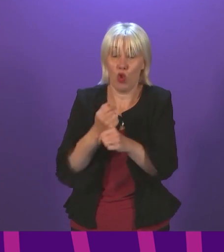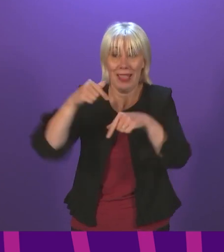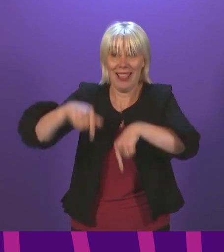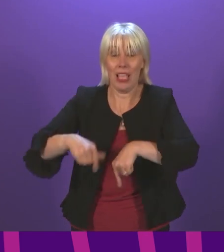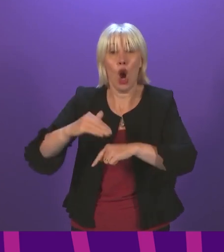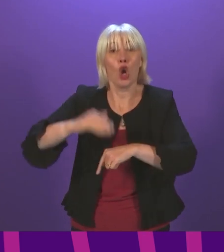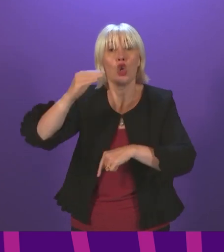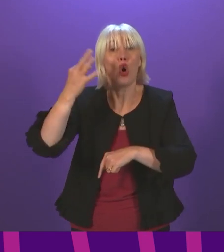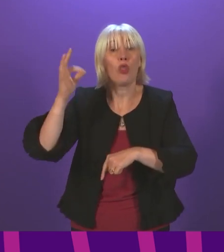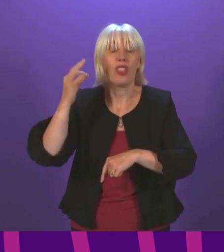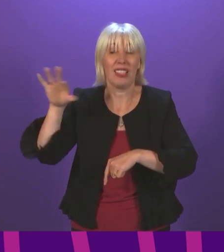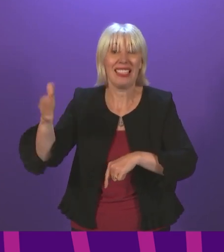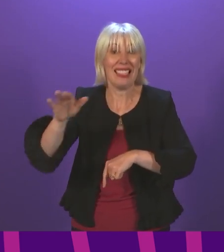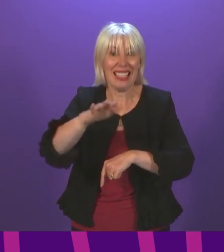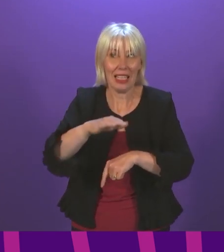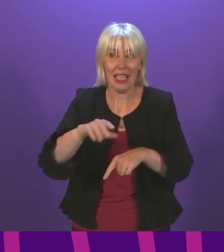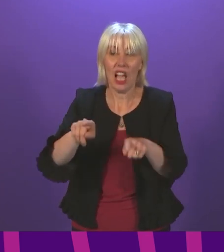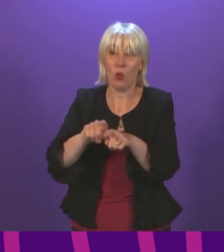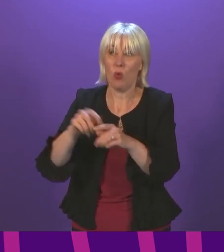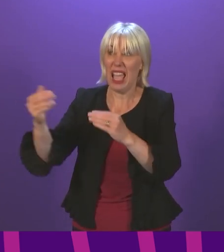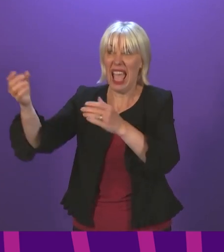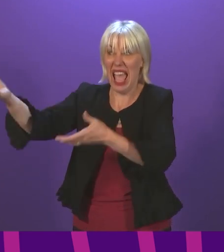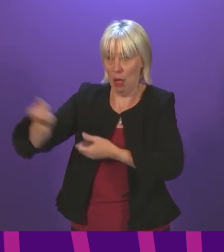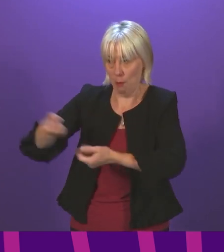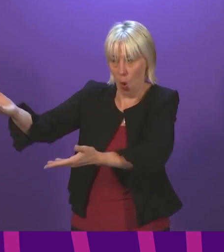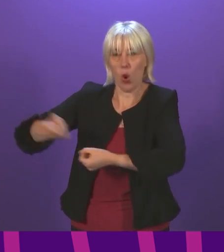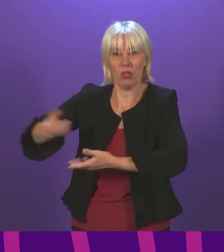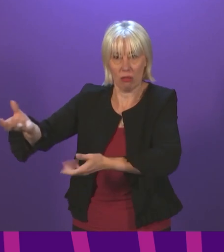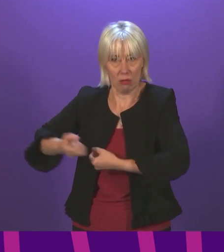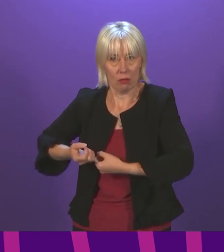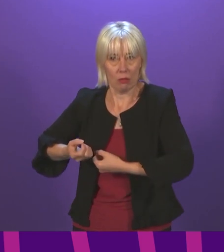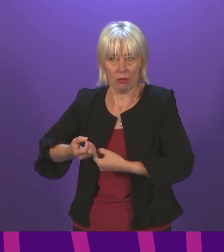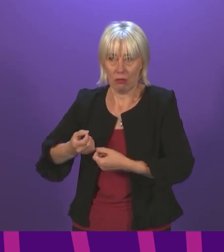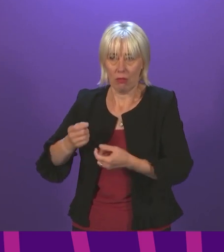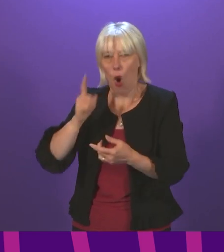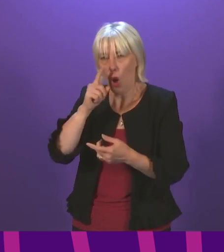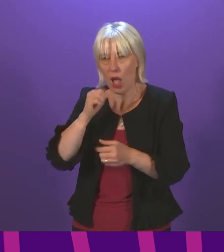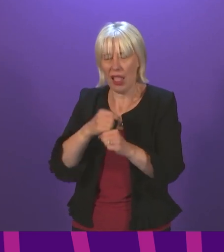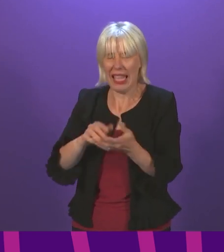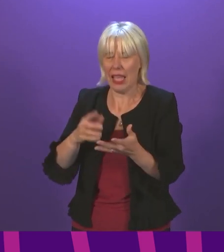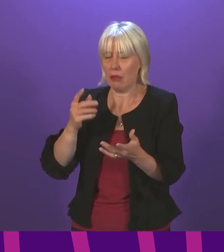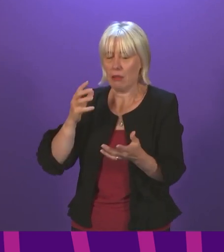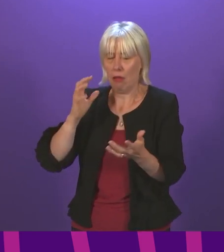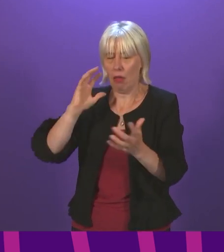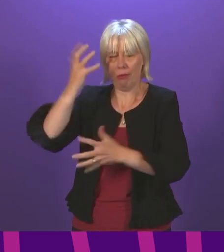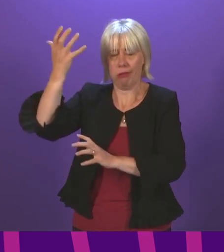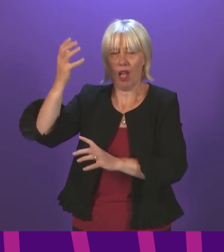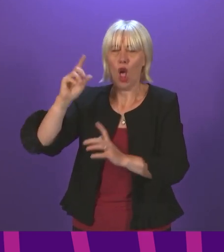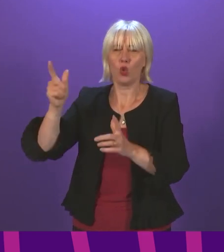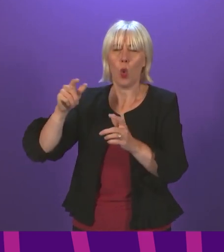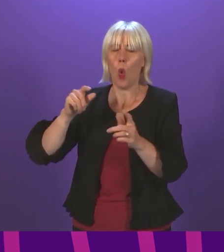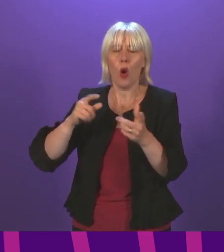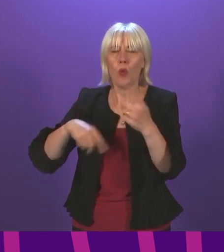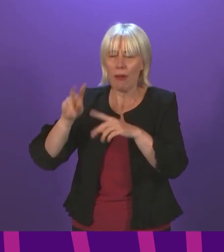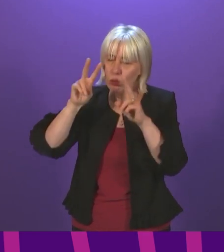and we already import a lot of the oil and gas that is used. So, there is often greater complexity lying underneath that sort of headline claim.